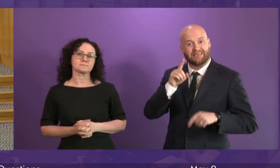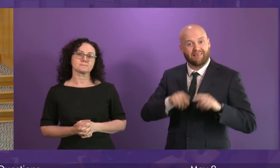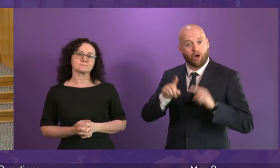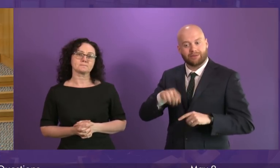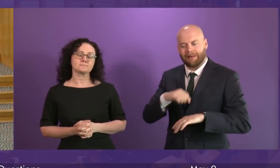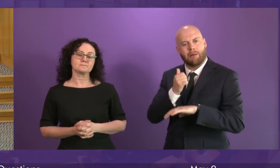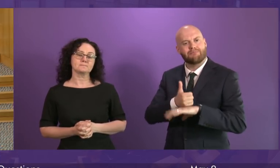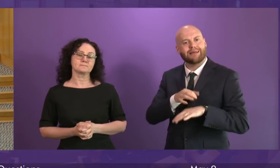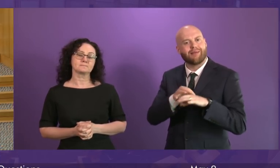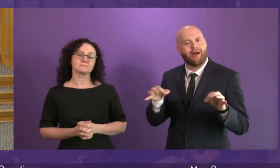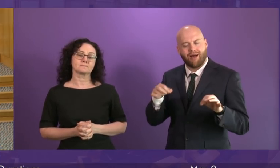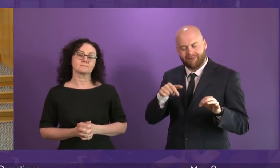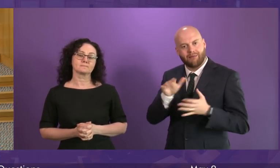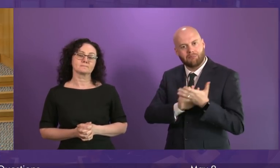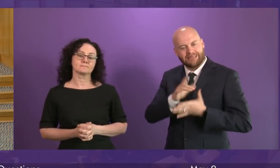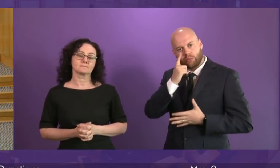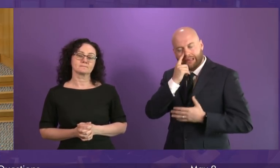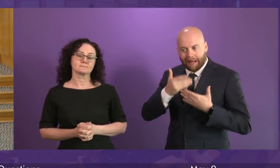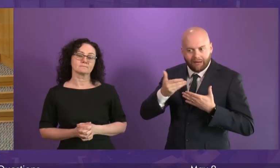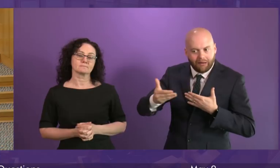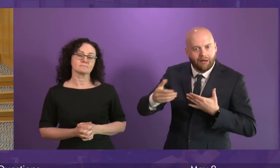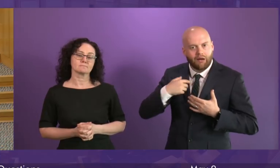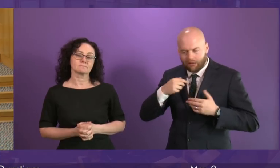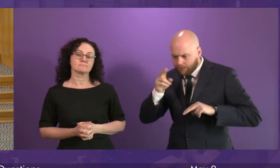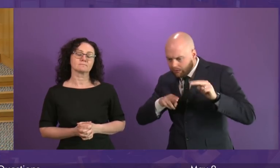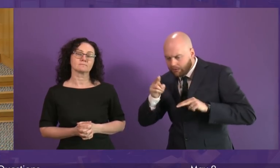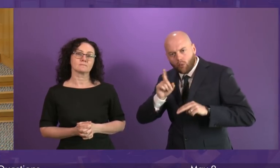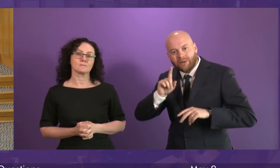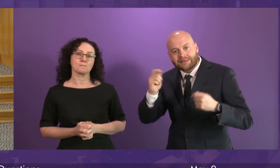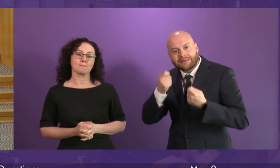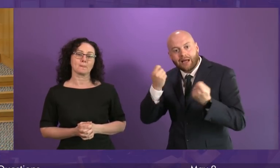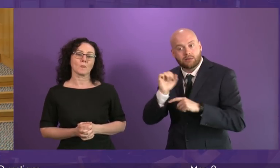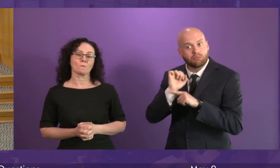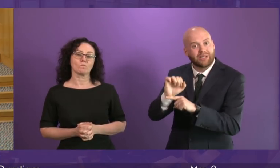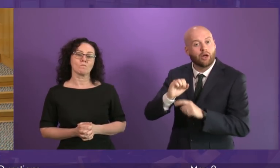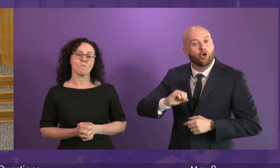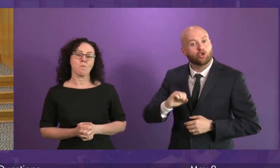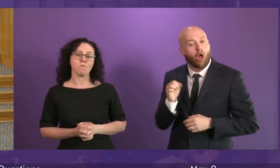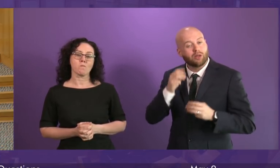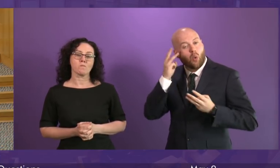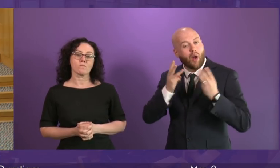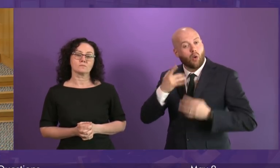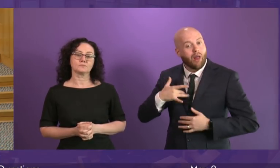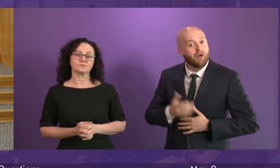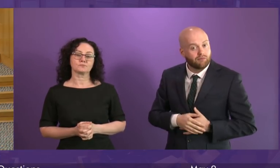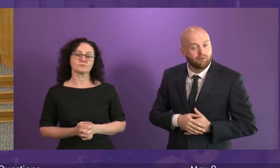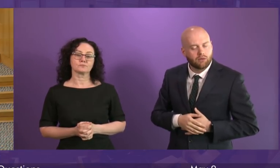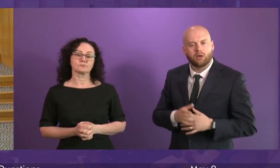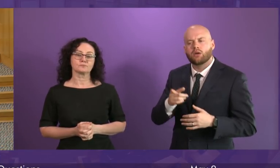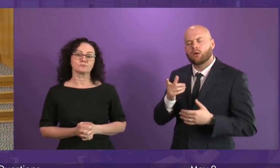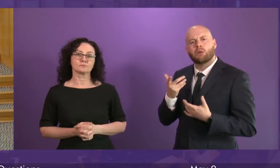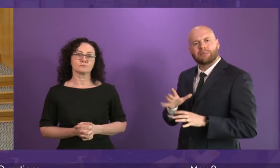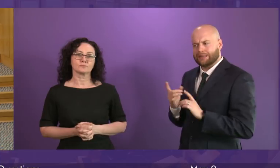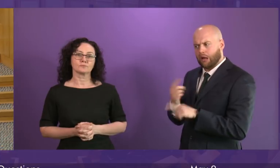to monitor the success of our efforts to protect Scotland's wildlife. Given the First Minister's answers, will she now